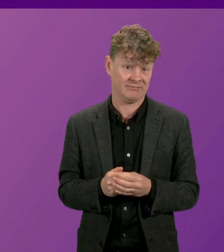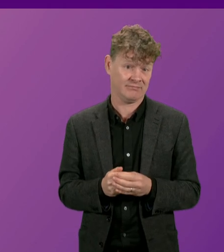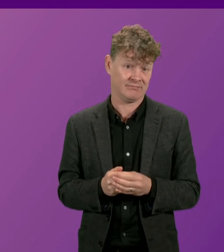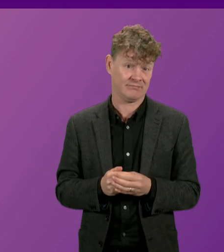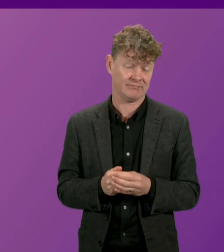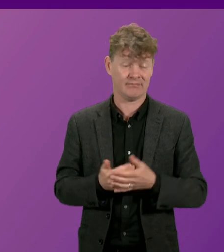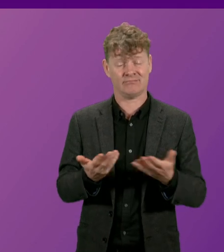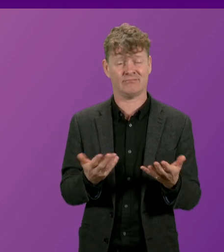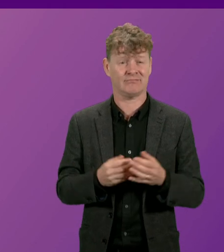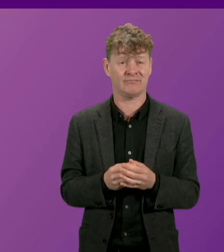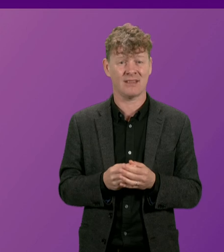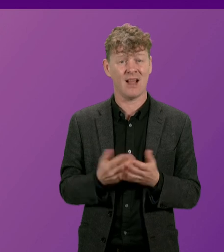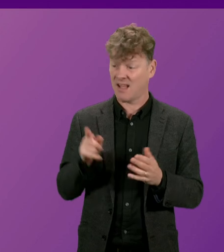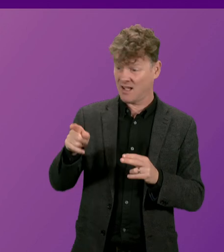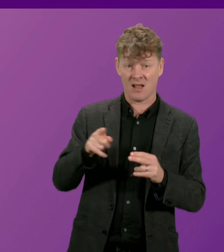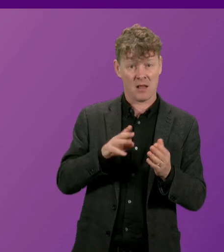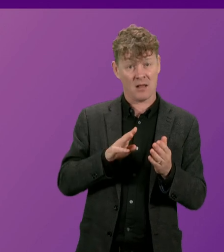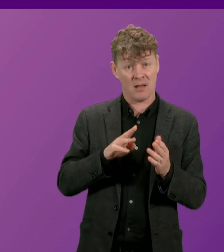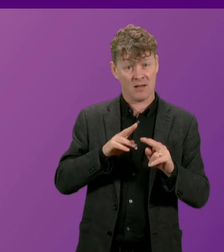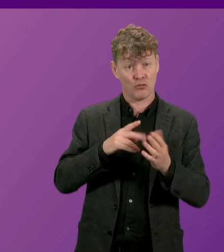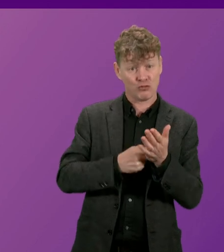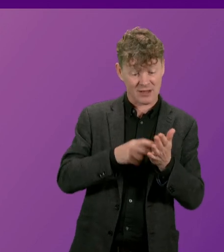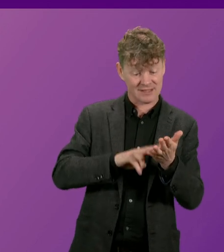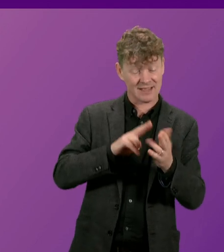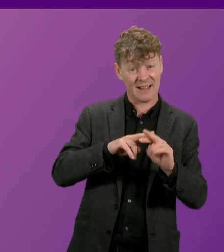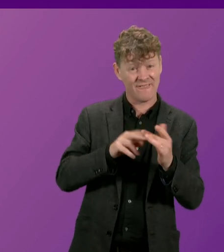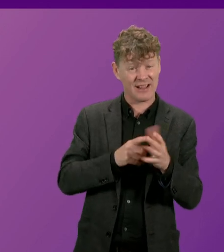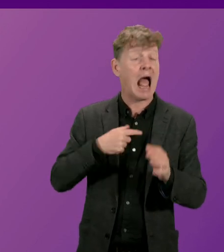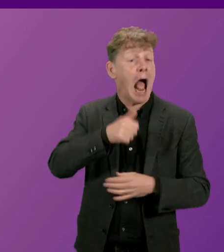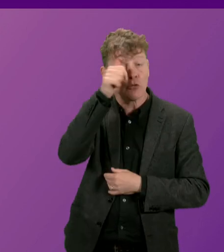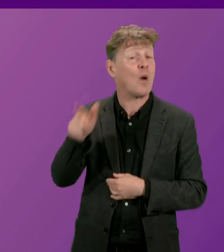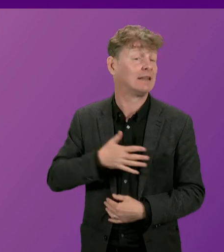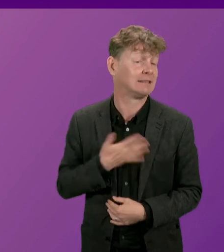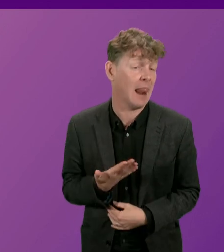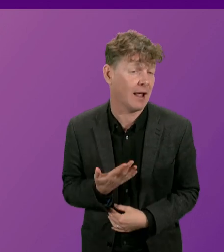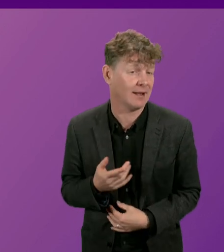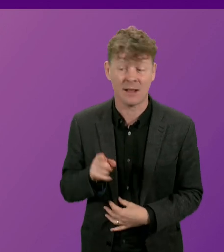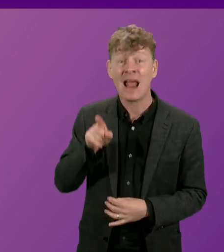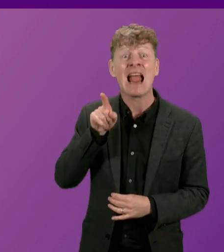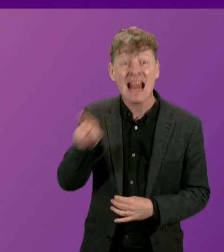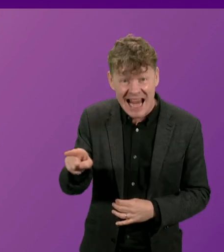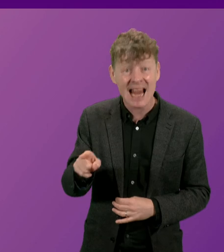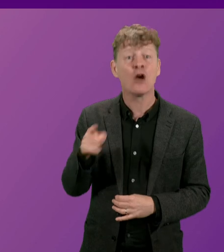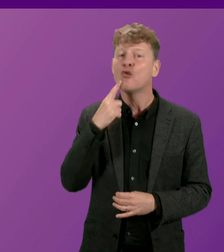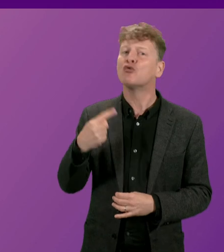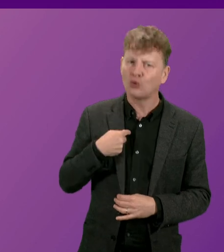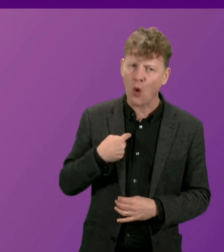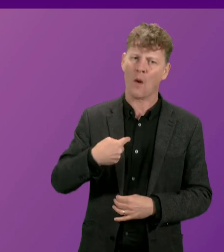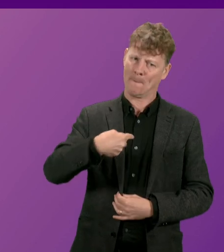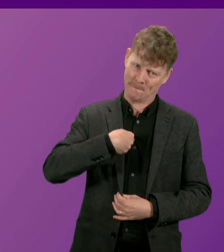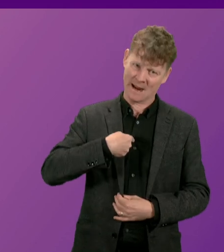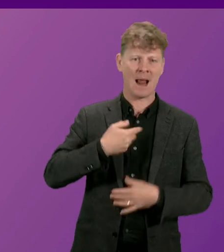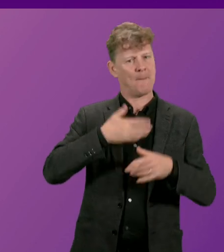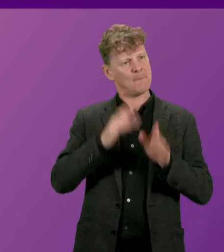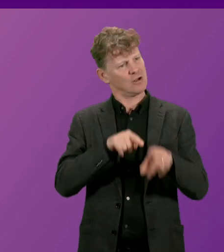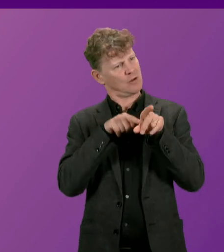And of course Mr Finlay, and I know he doesn't like this, was one of those who told me I had to follow in